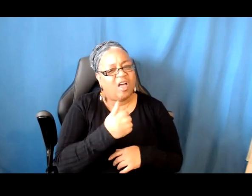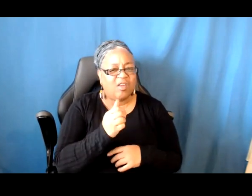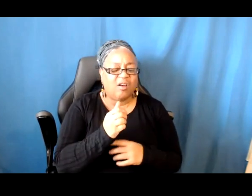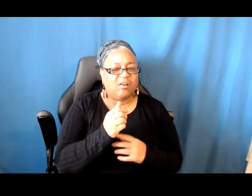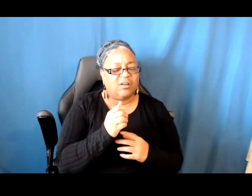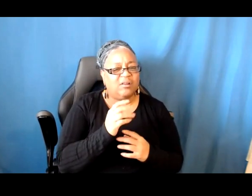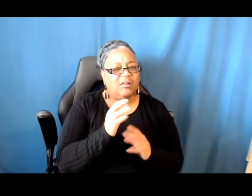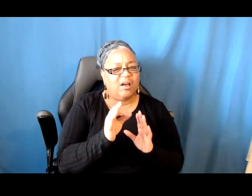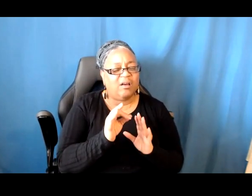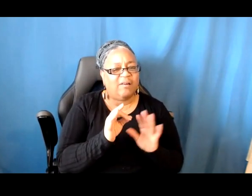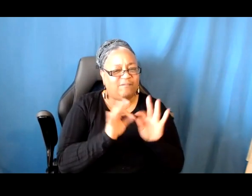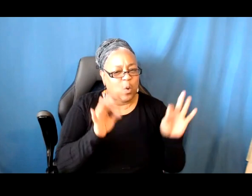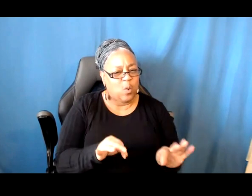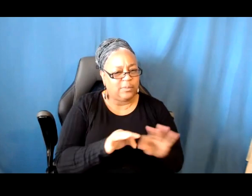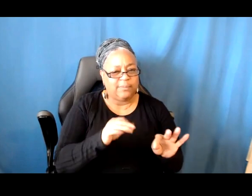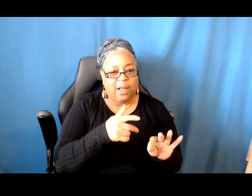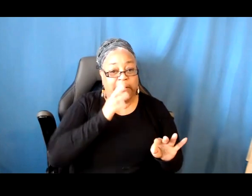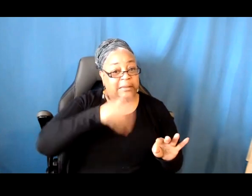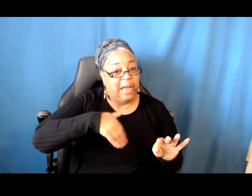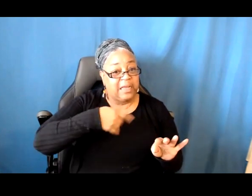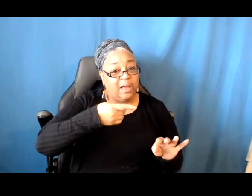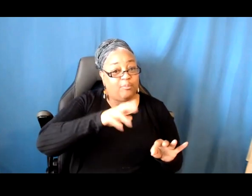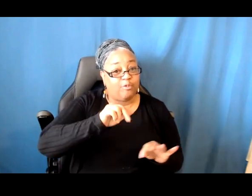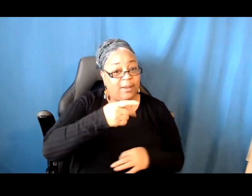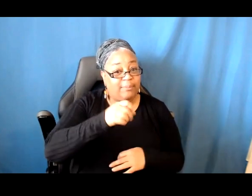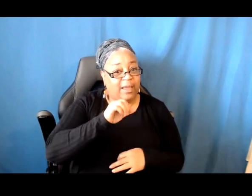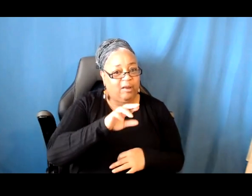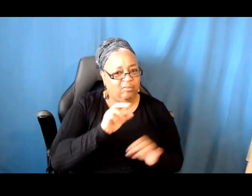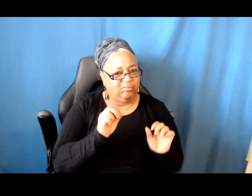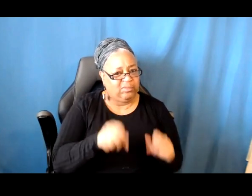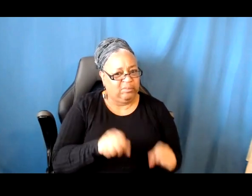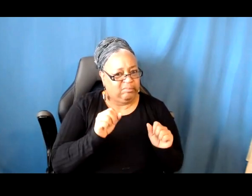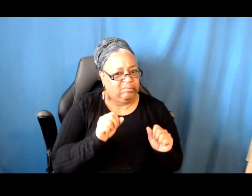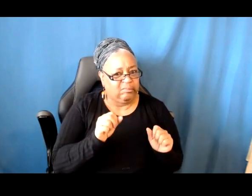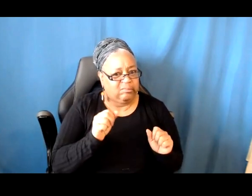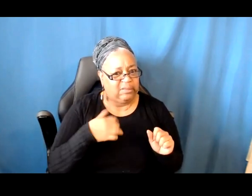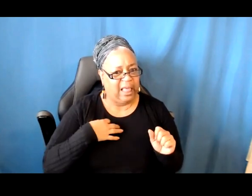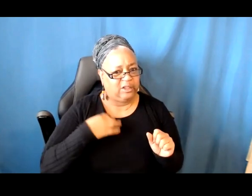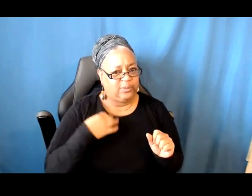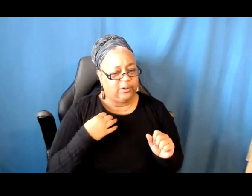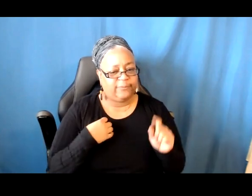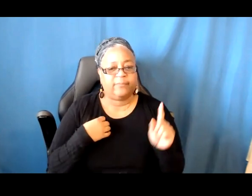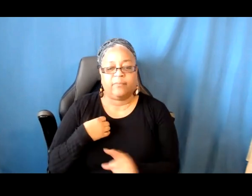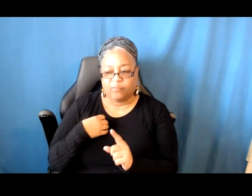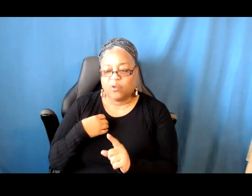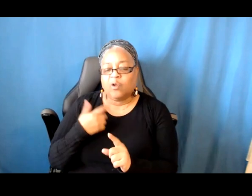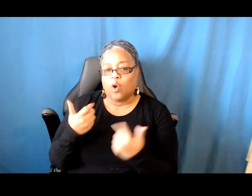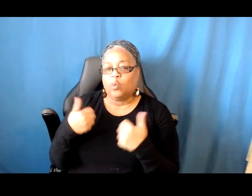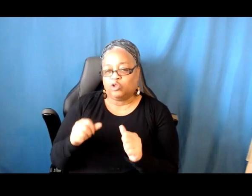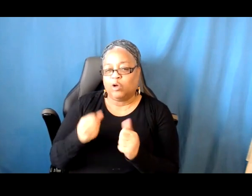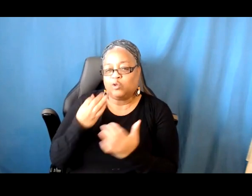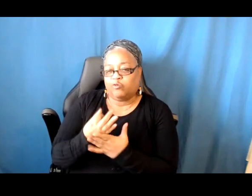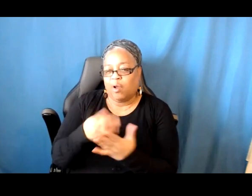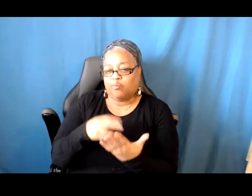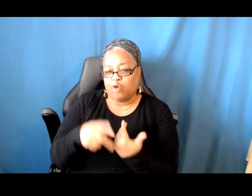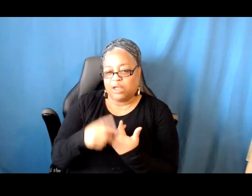eligible? This is always a tricky question. We're really looking to fund projects that are in very early stages of development. We